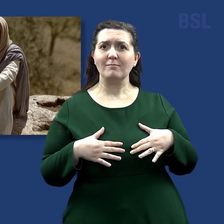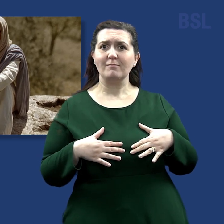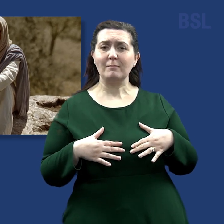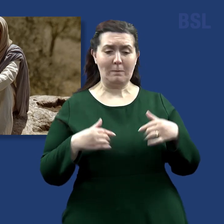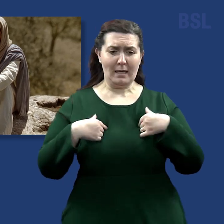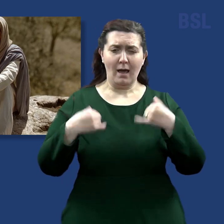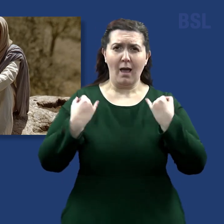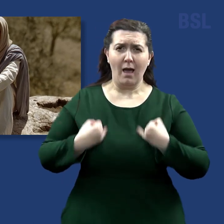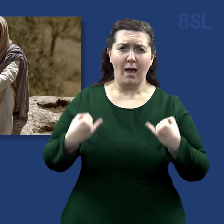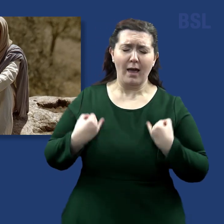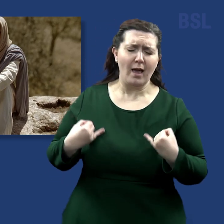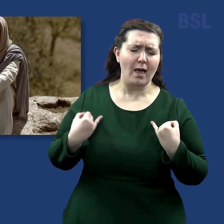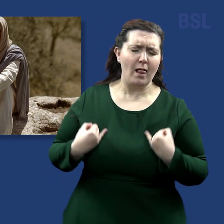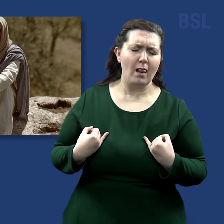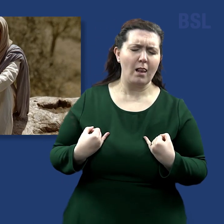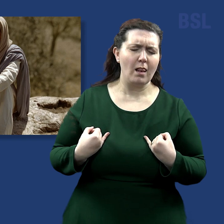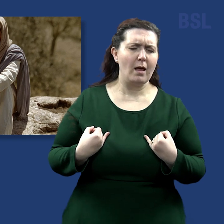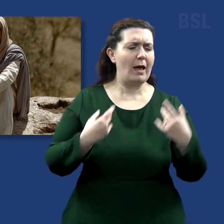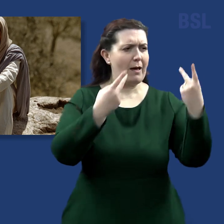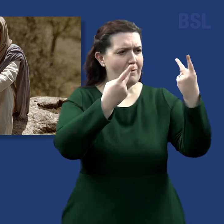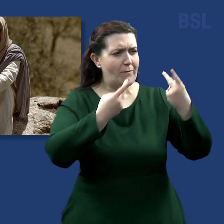I was sick, and ye visited me.